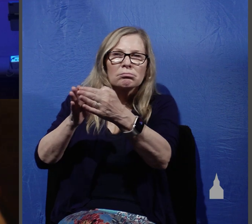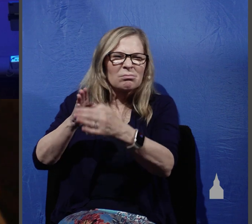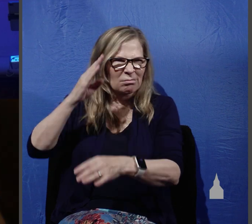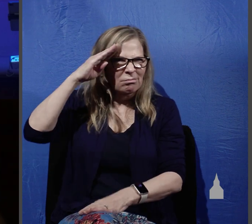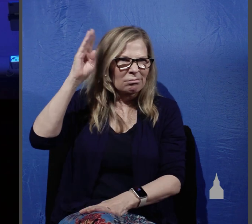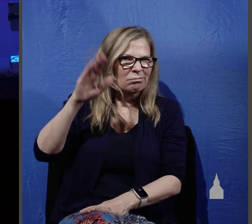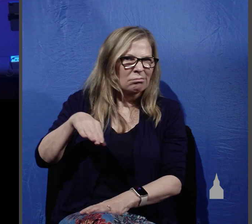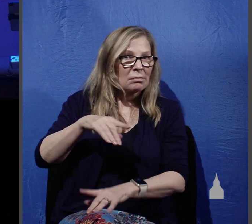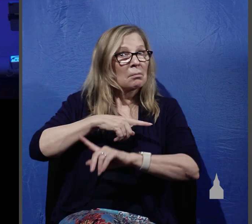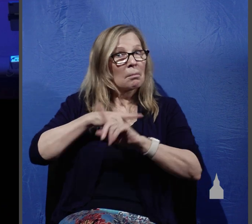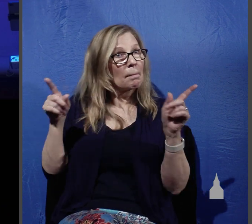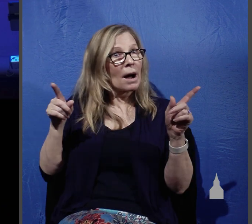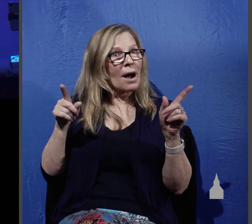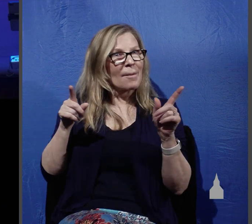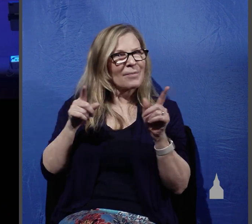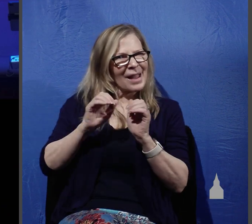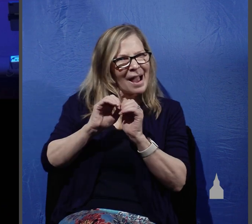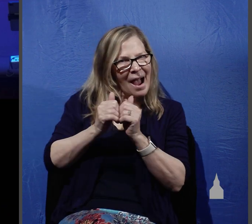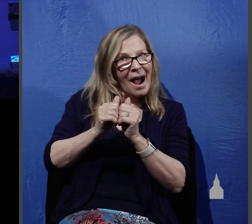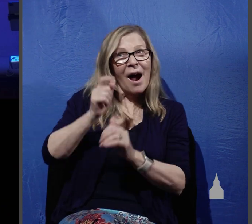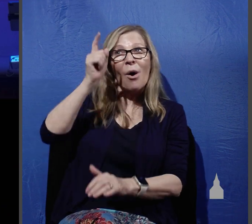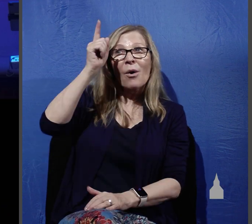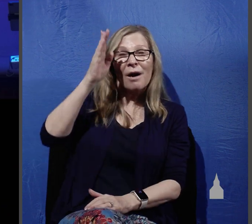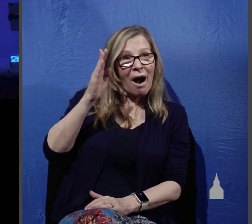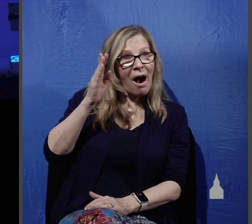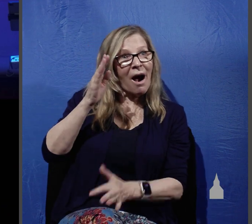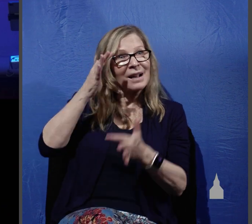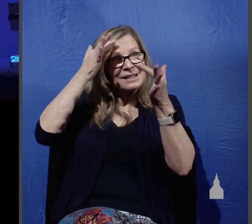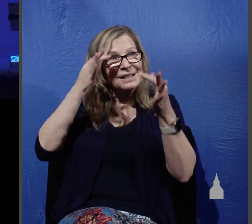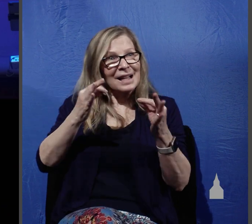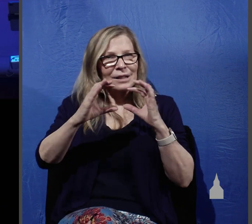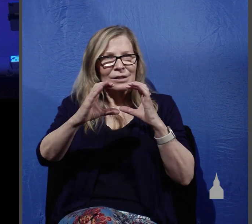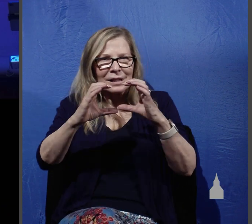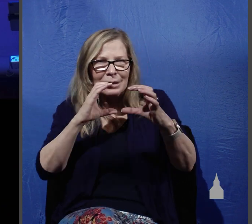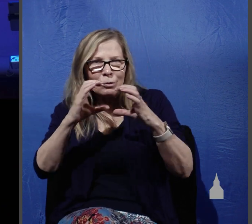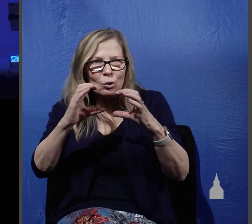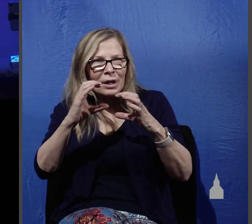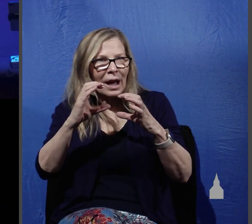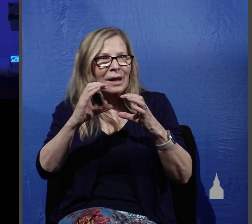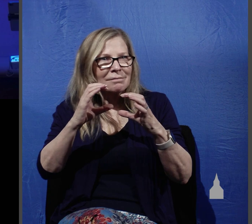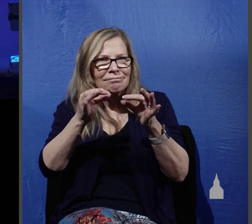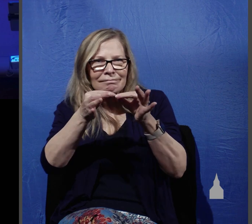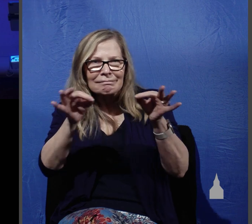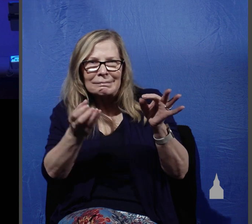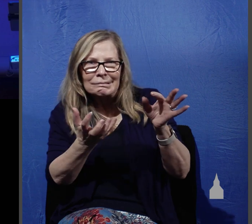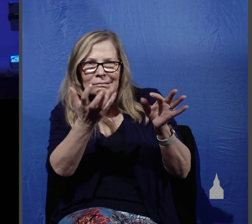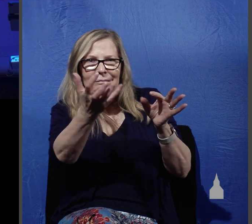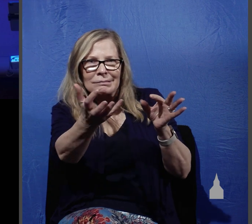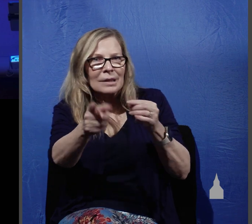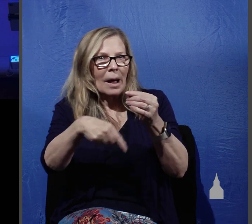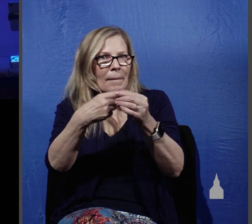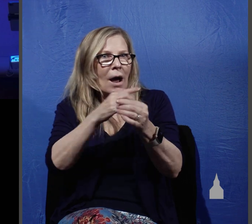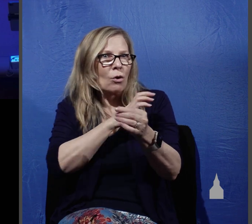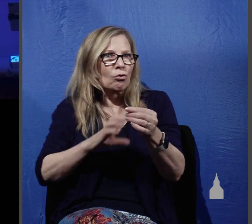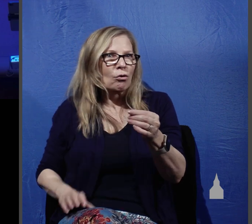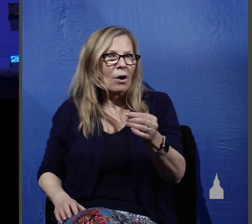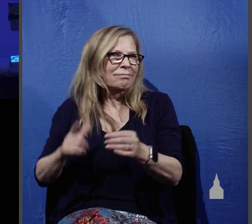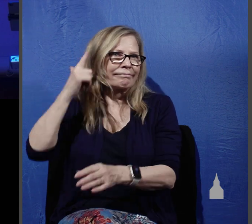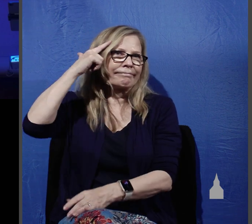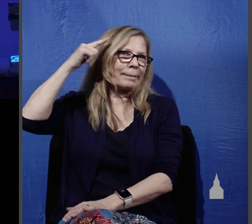however how God communicates the words about Christ and salvation that's up to him you see some